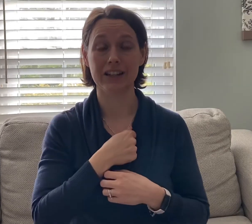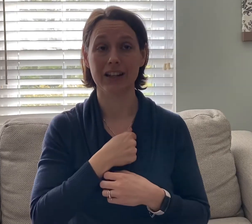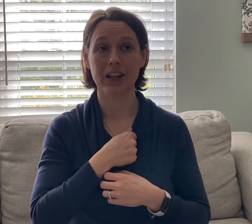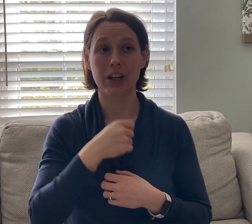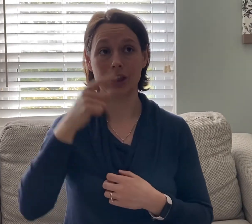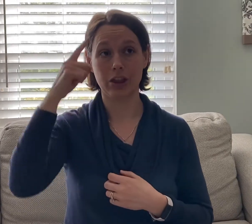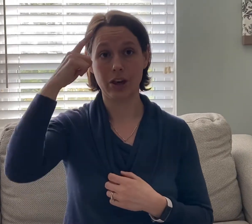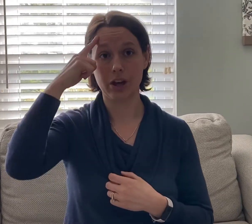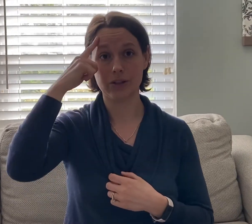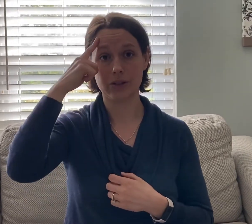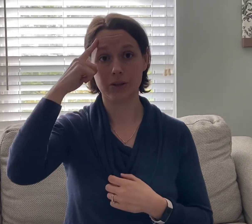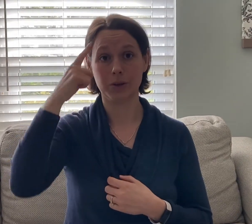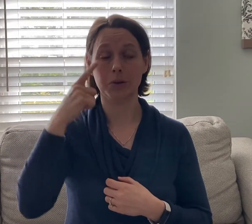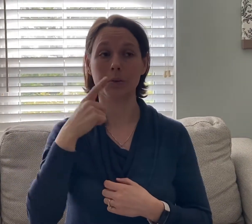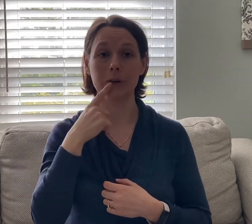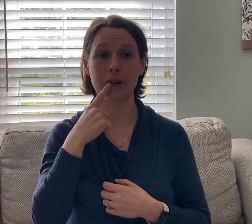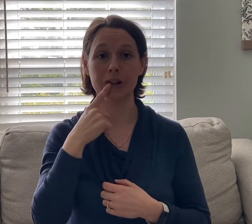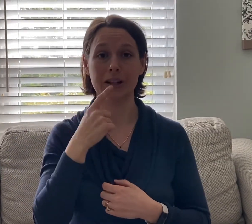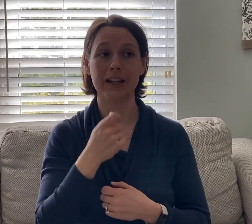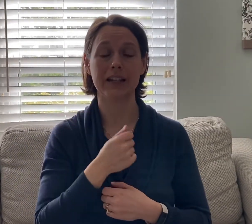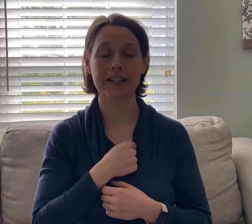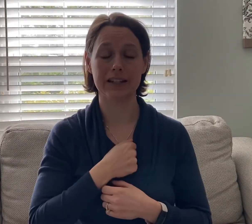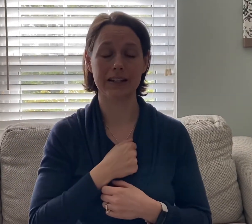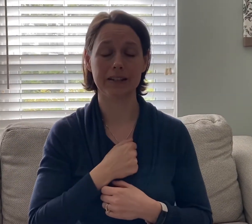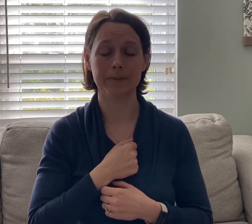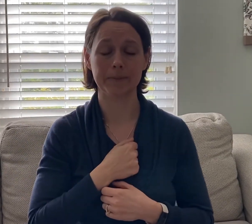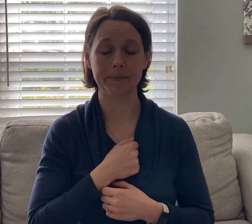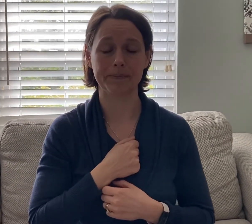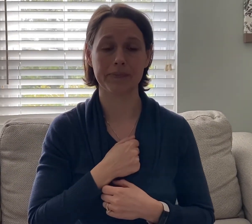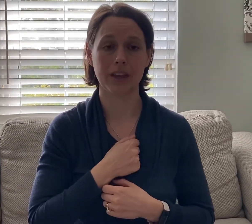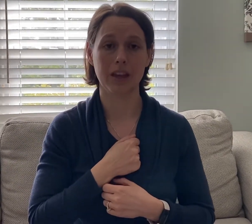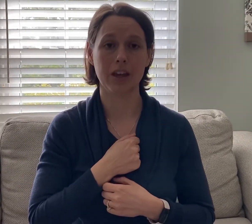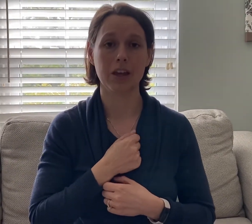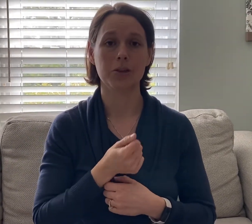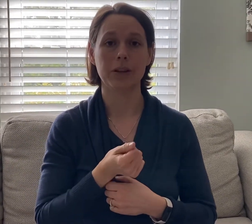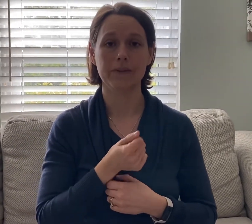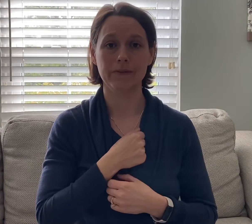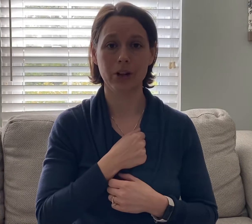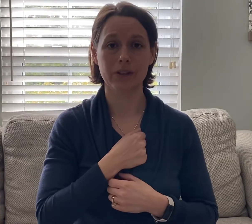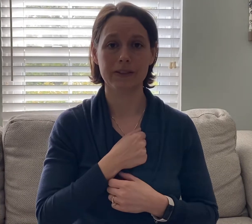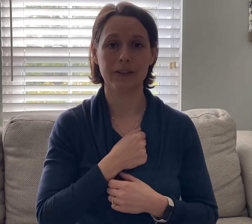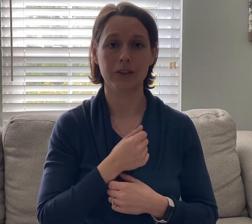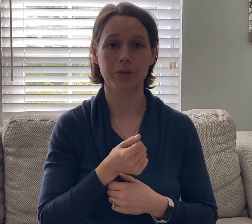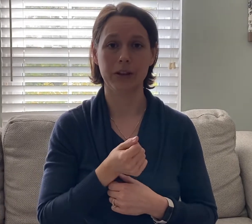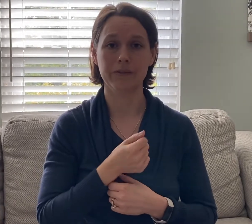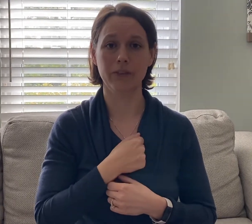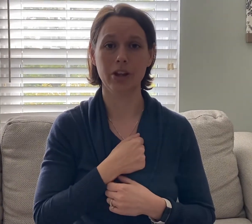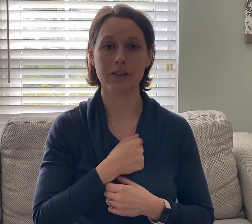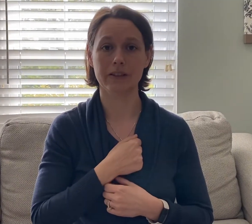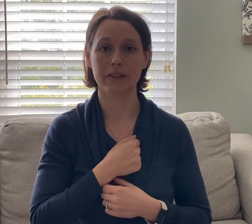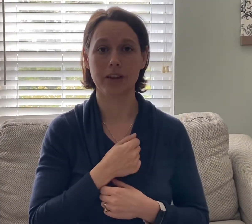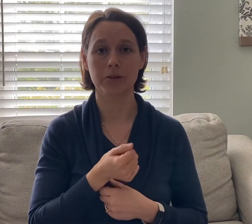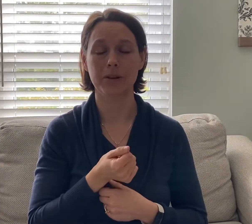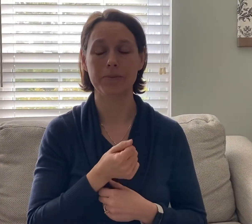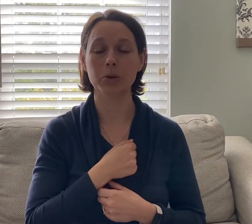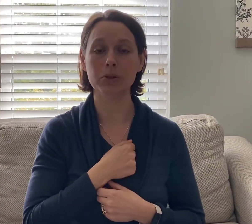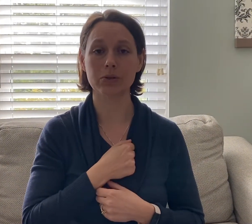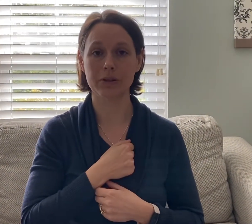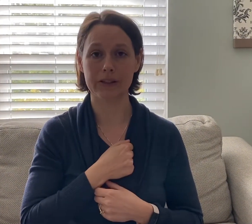in thought word and deed through my fault through my fault through my most grievous